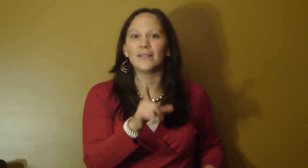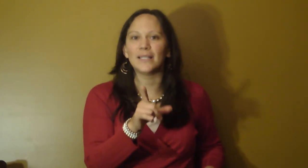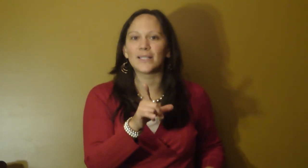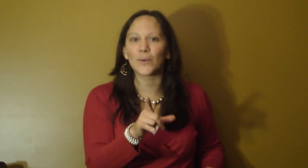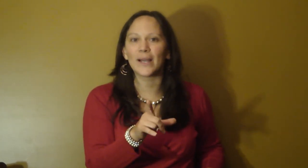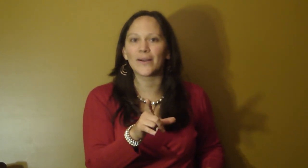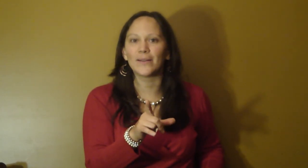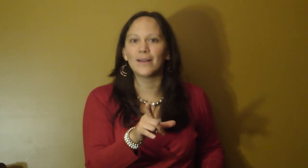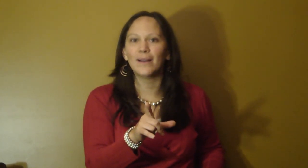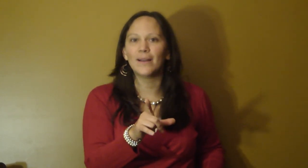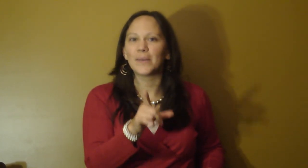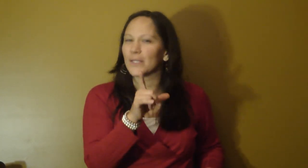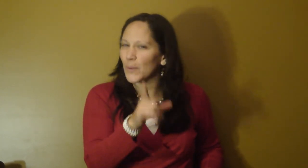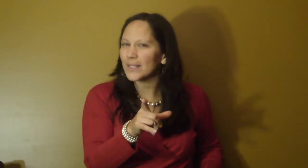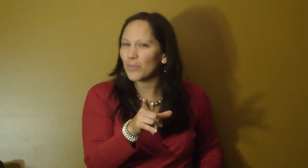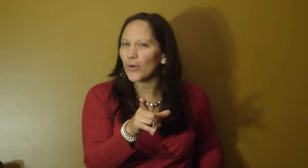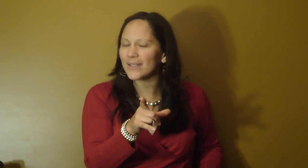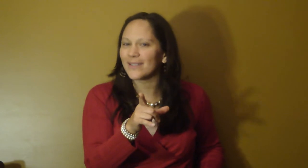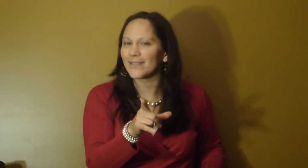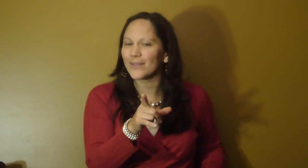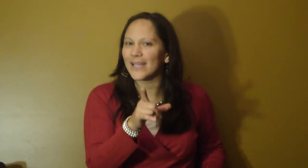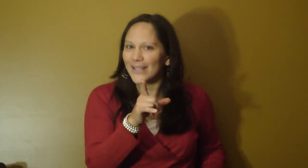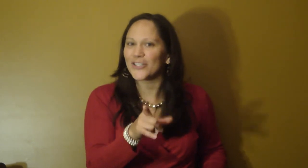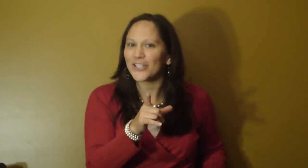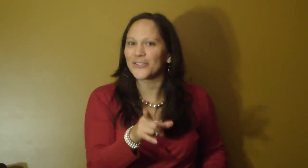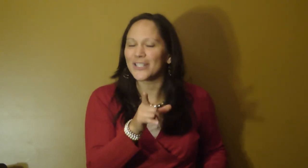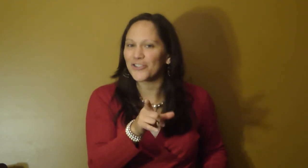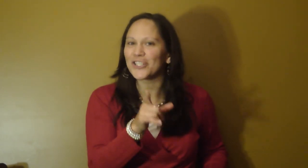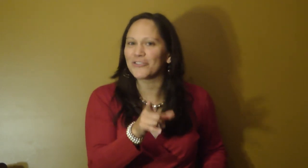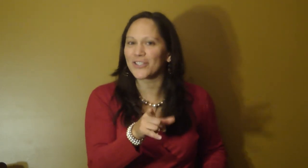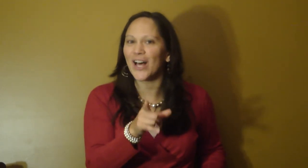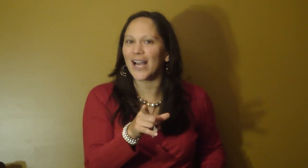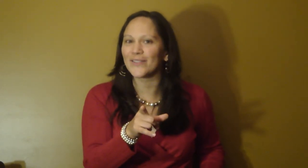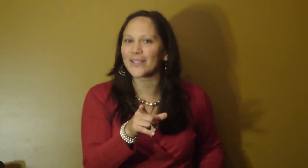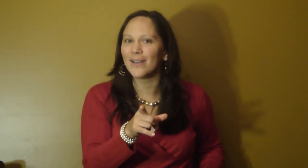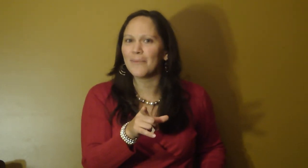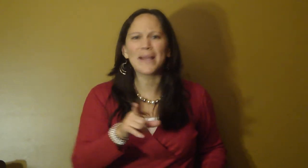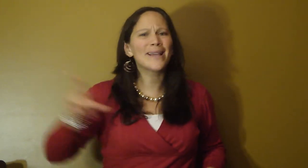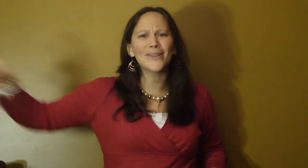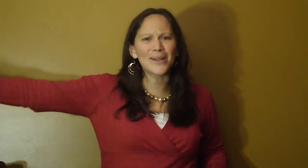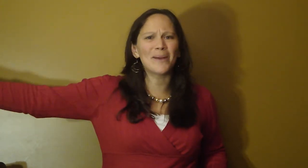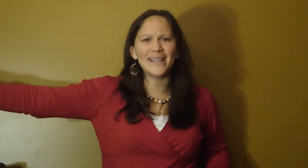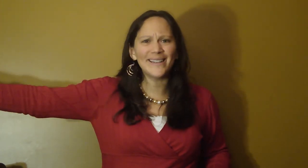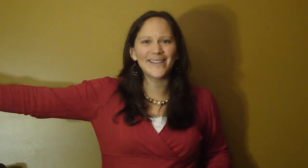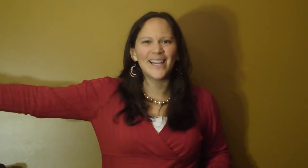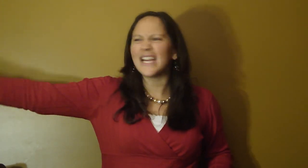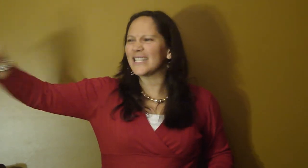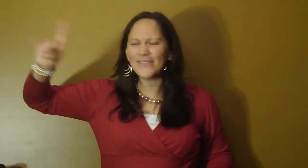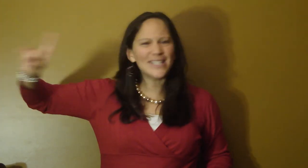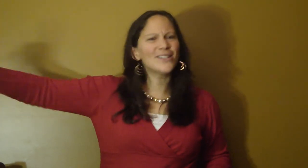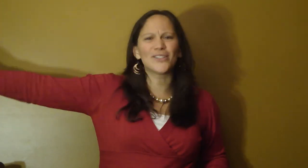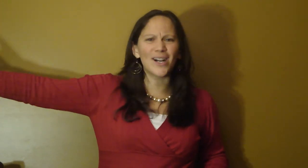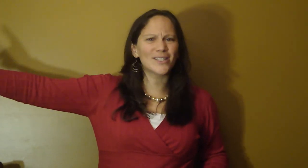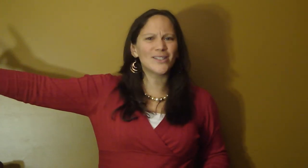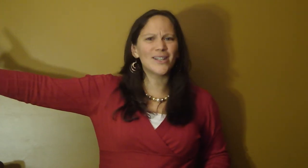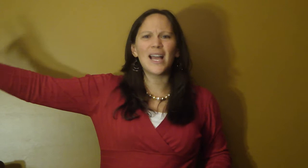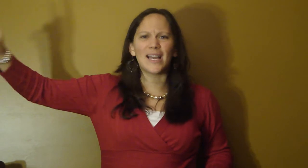D-squared. Because what's important in your children's lives? Making a lot of money? Is every single doctor and